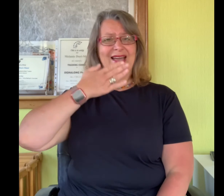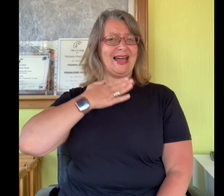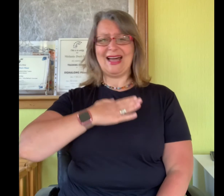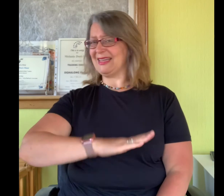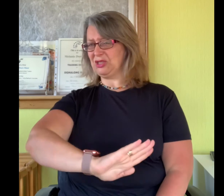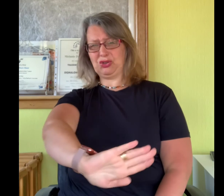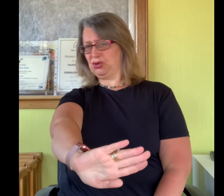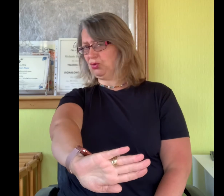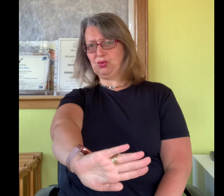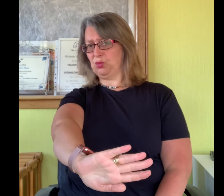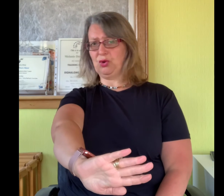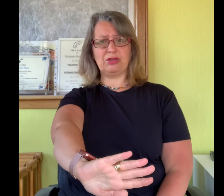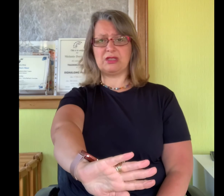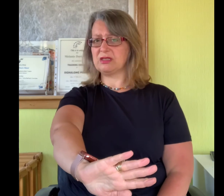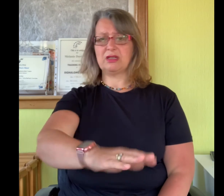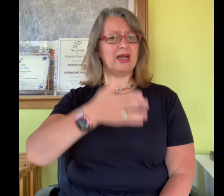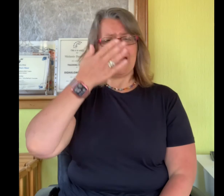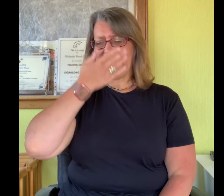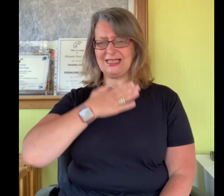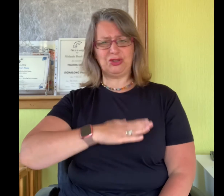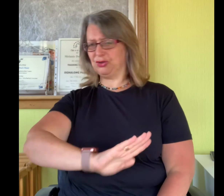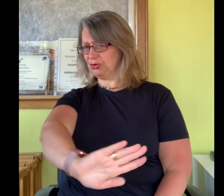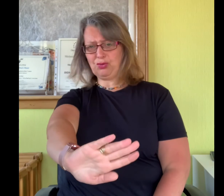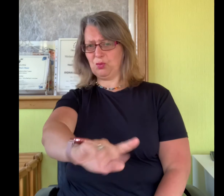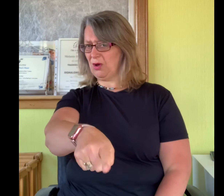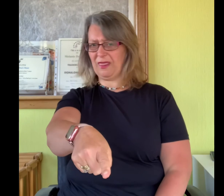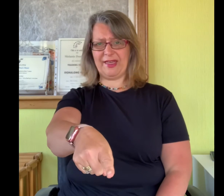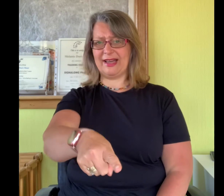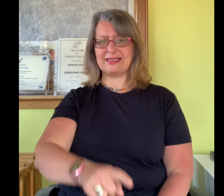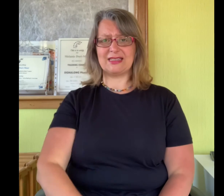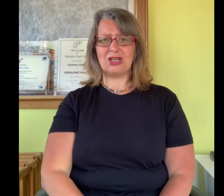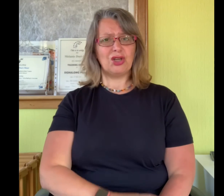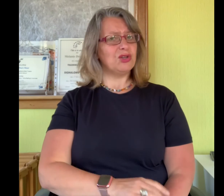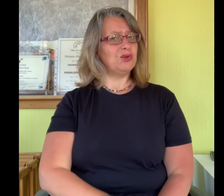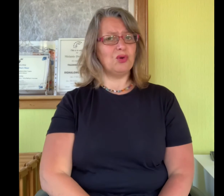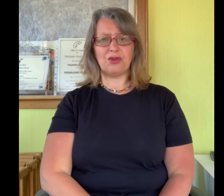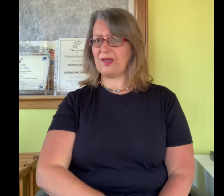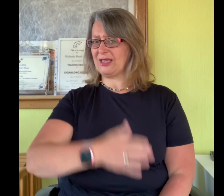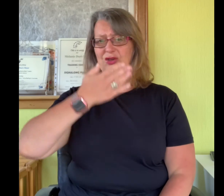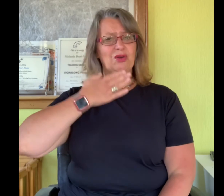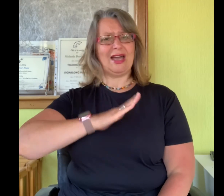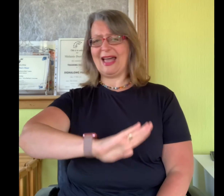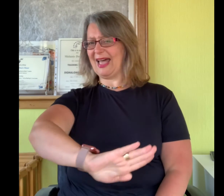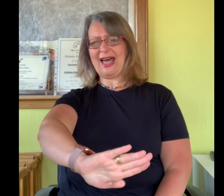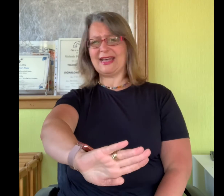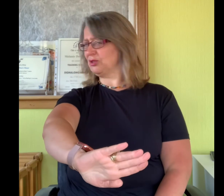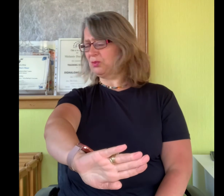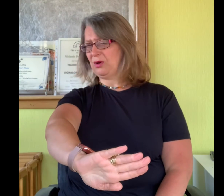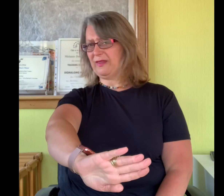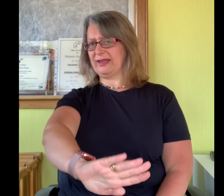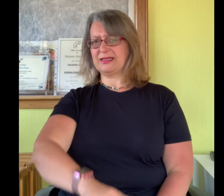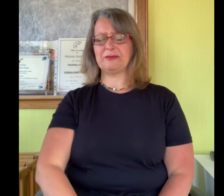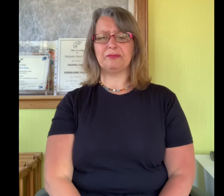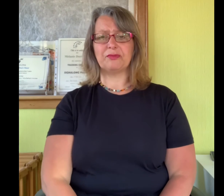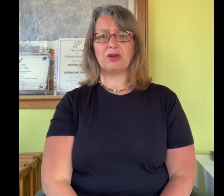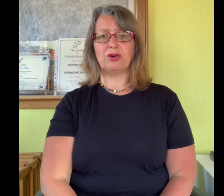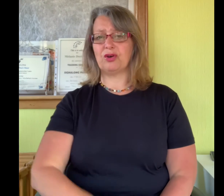I don't want. I don't want that. No thank you. I don't want that. Or